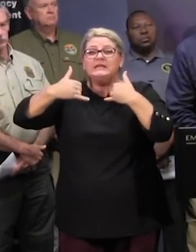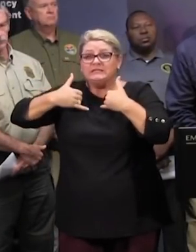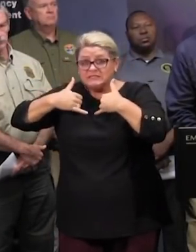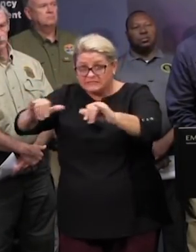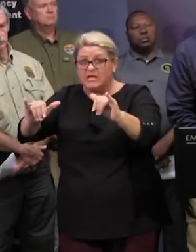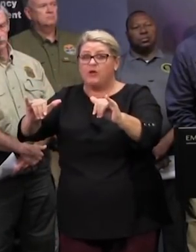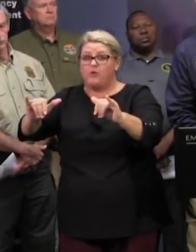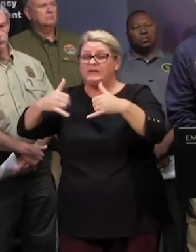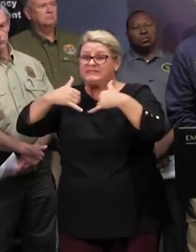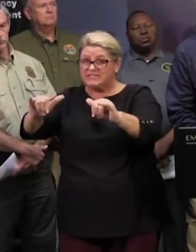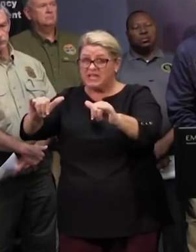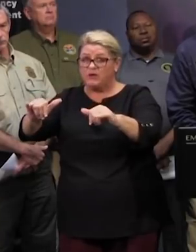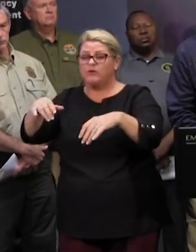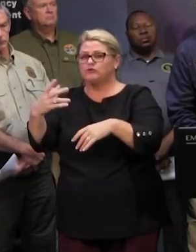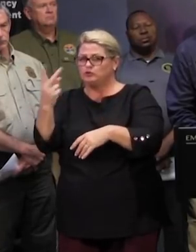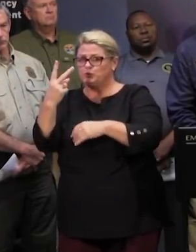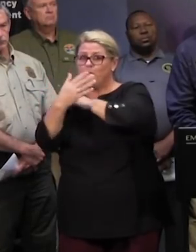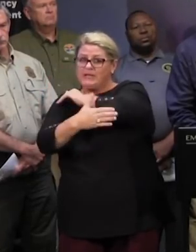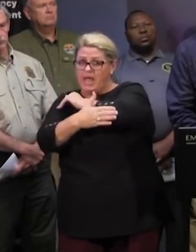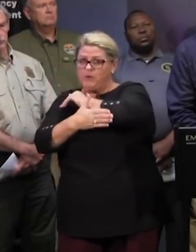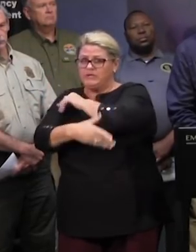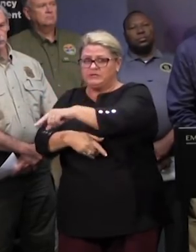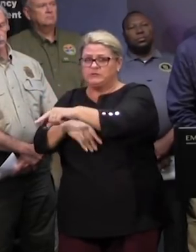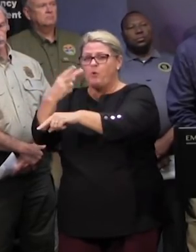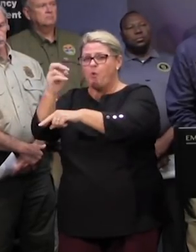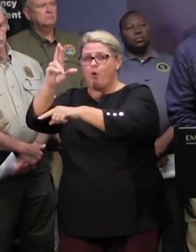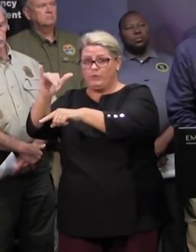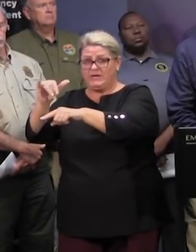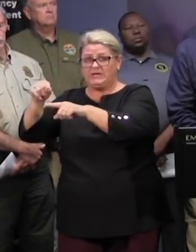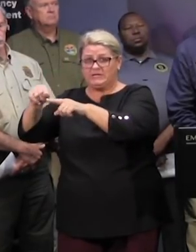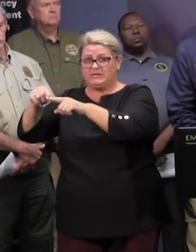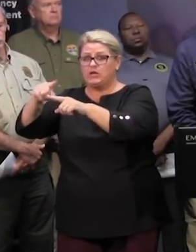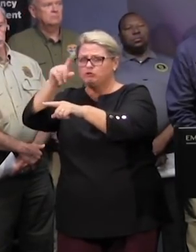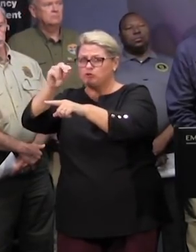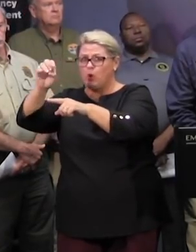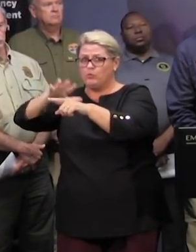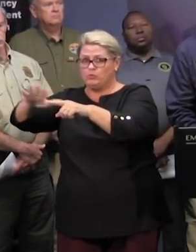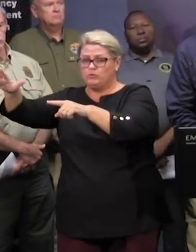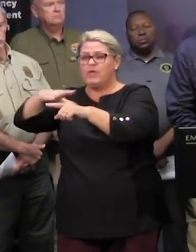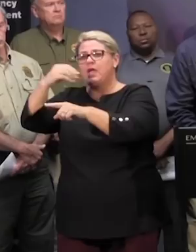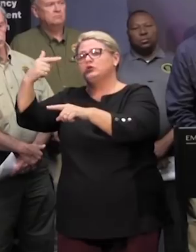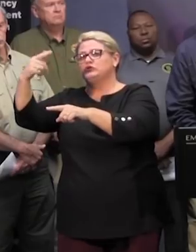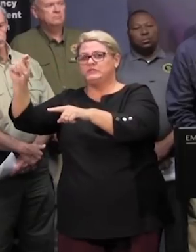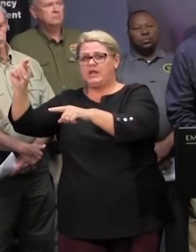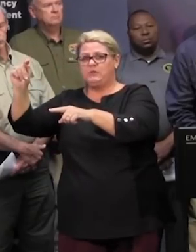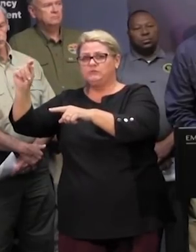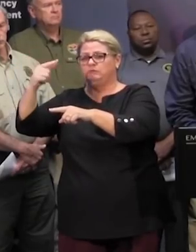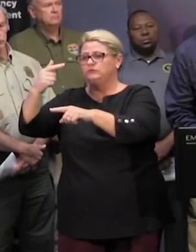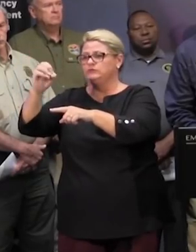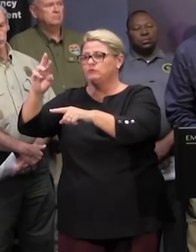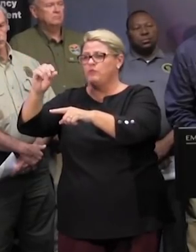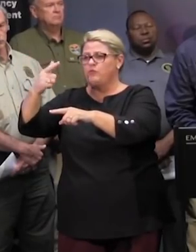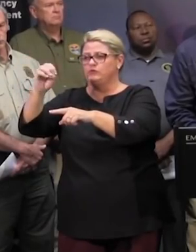zones in two counties two counties only that is ory county the zones there and georgetown county the